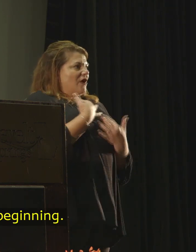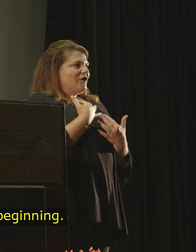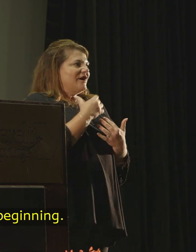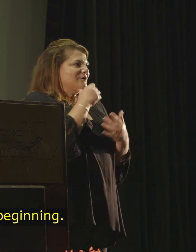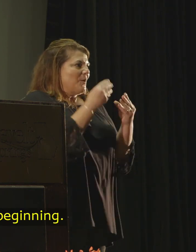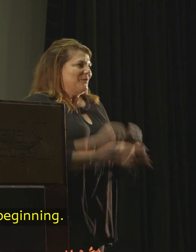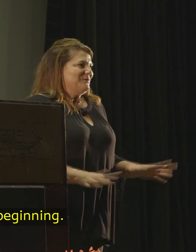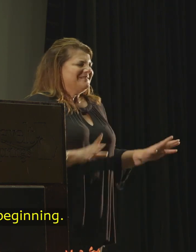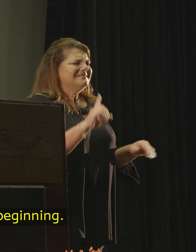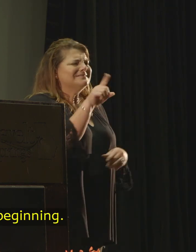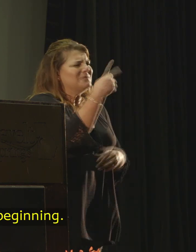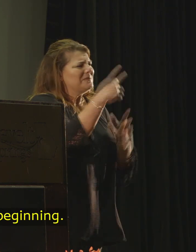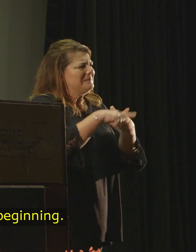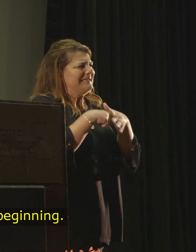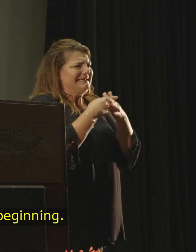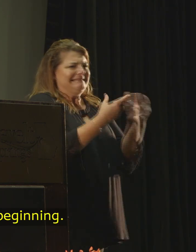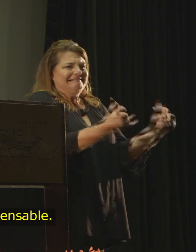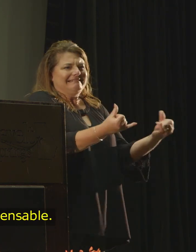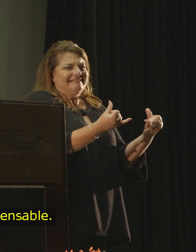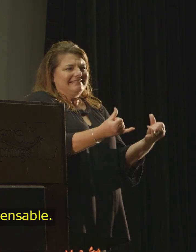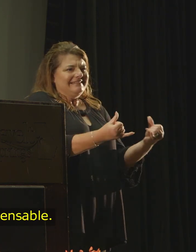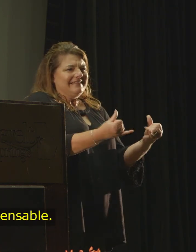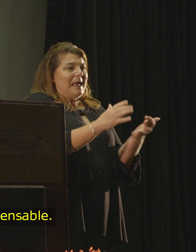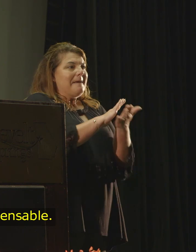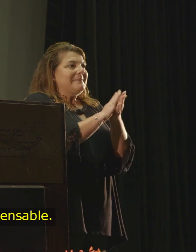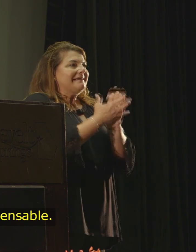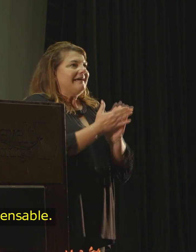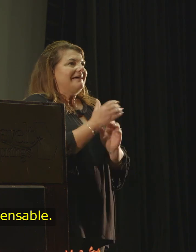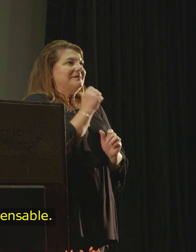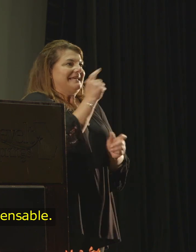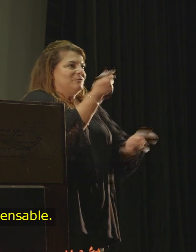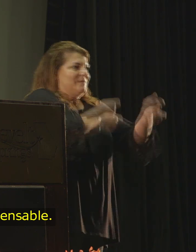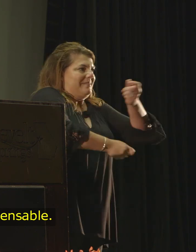This is just the beginning. Become indispensable.